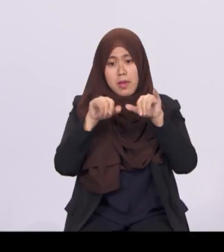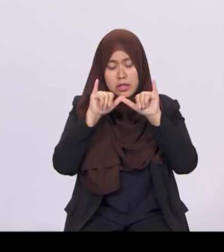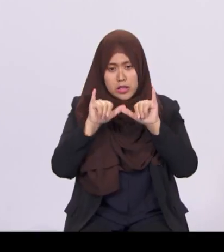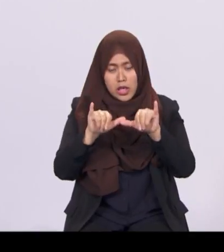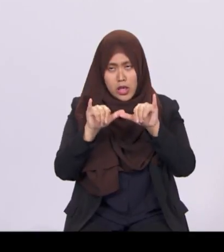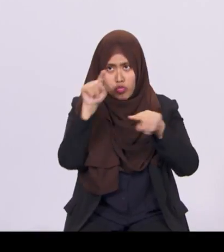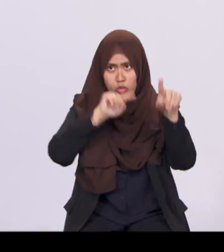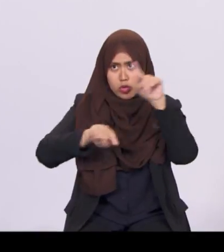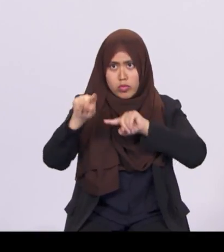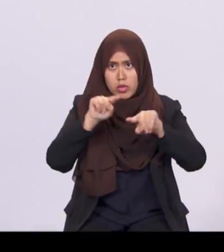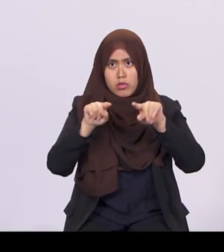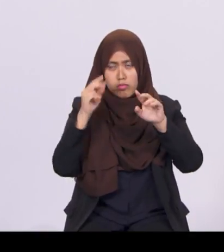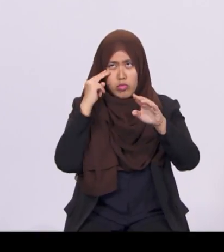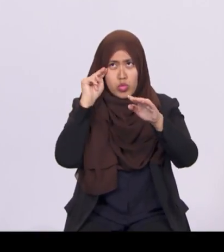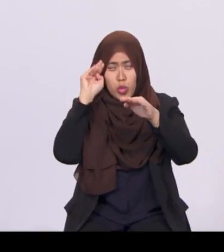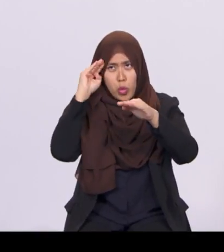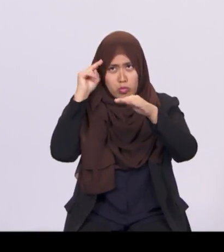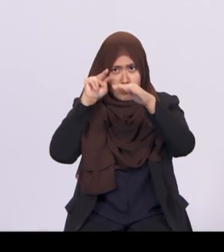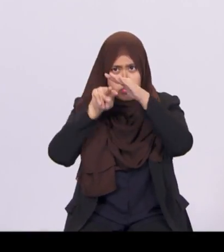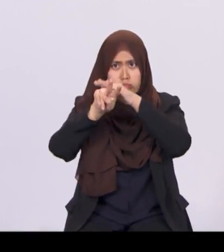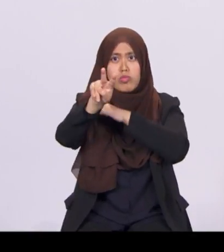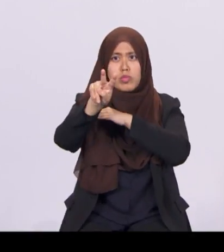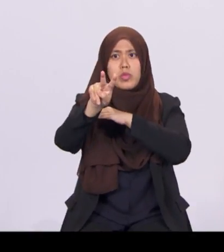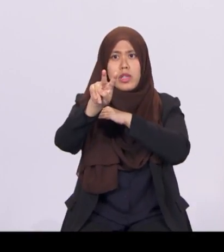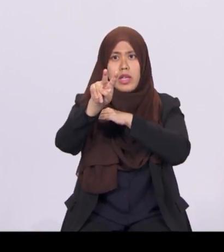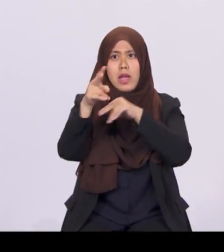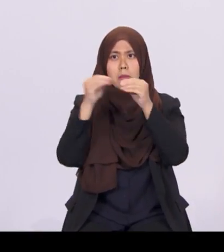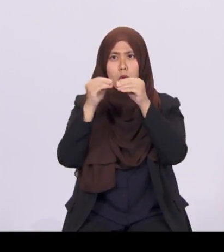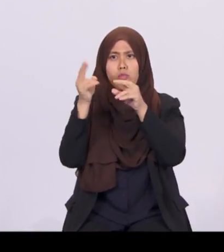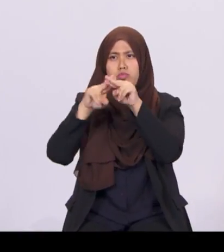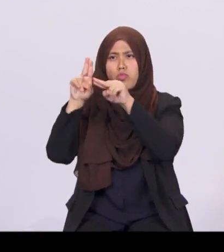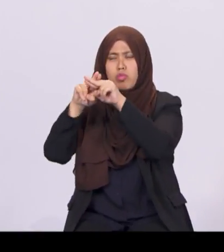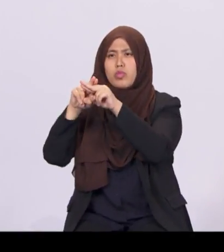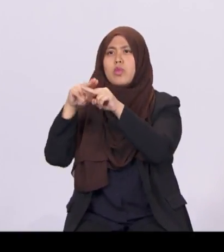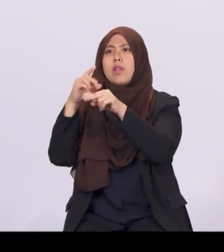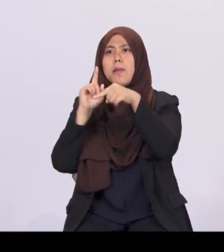and supplement our workforce with a calibrated inflow of workers from abroad.